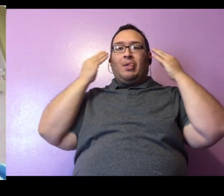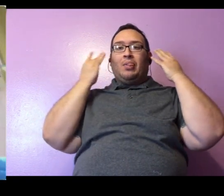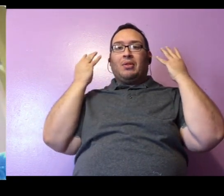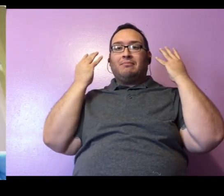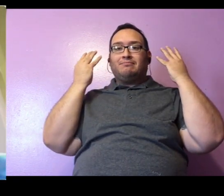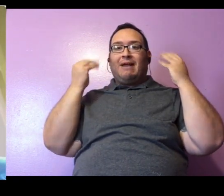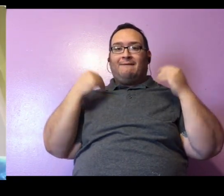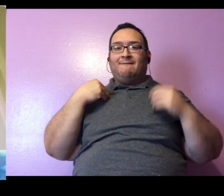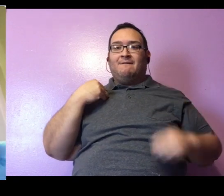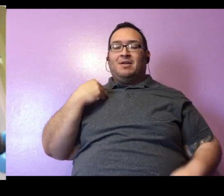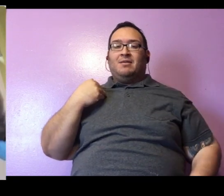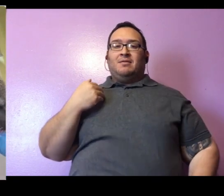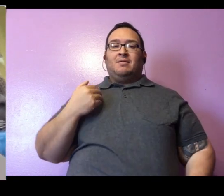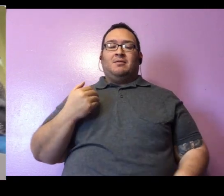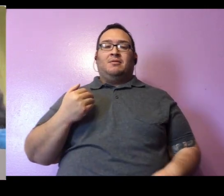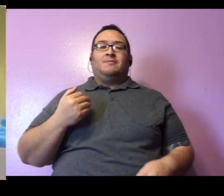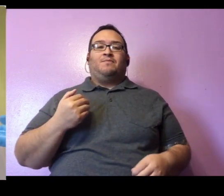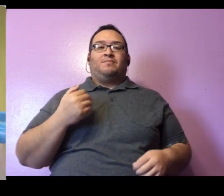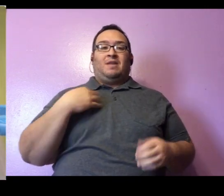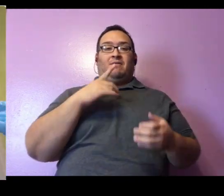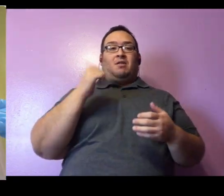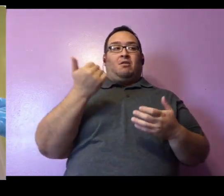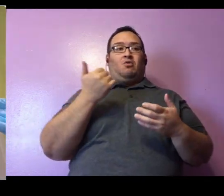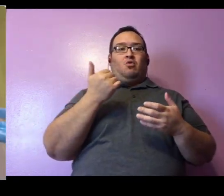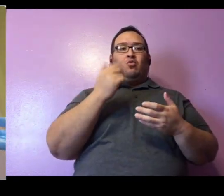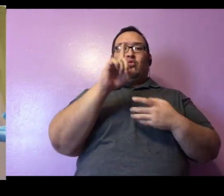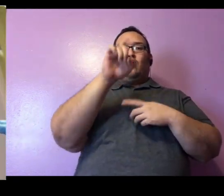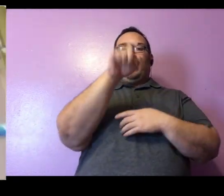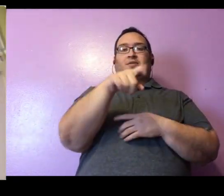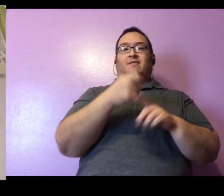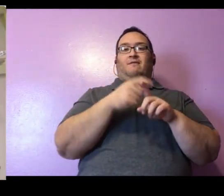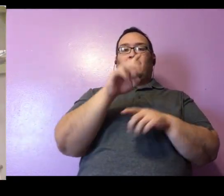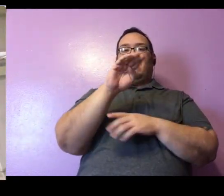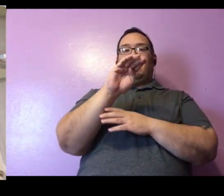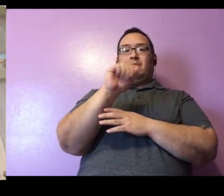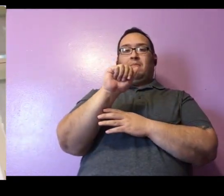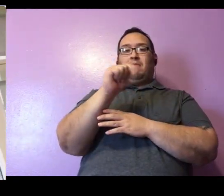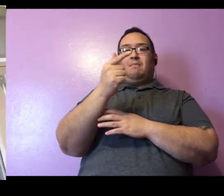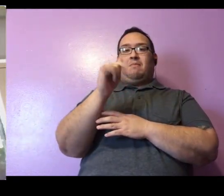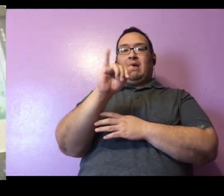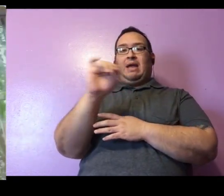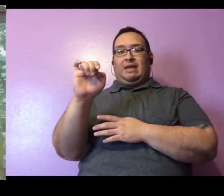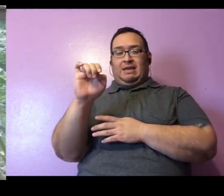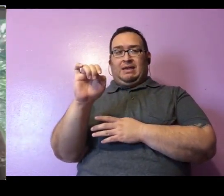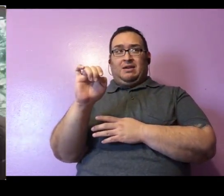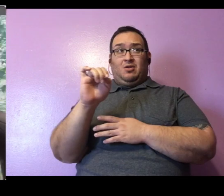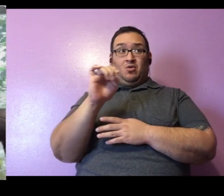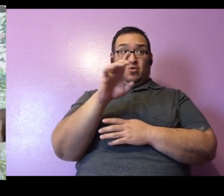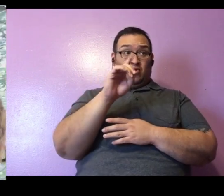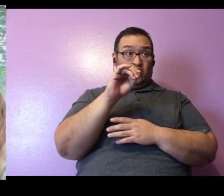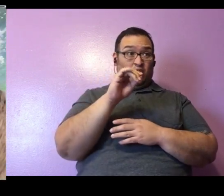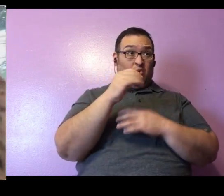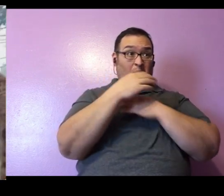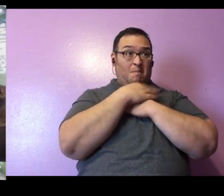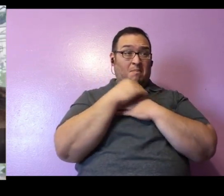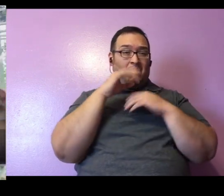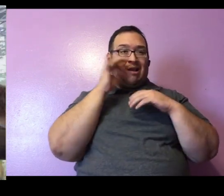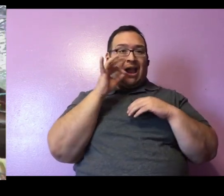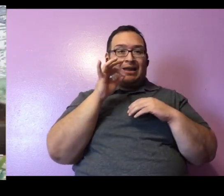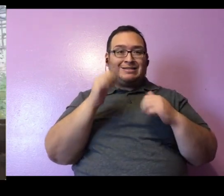We've got another really fun question that I like to talk about from Maggie. So Maggie wants to know, do bearcats live in groups? And actually, Maggie, I